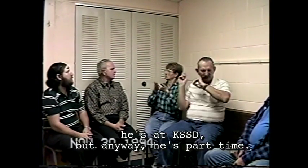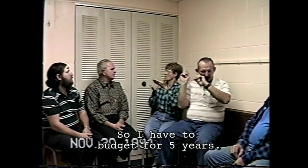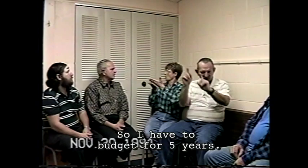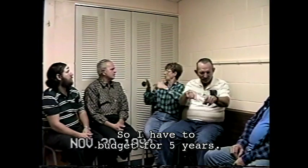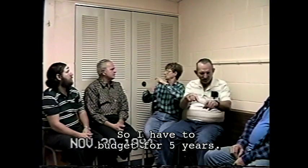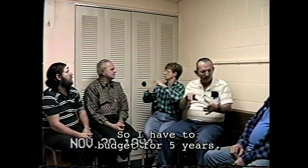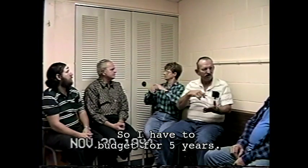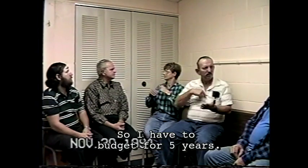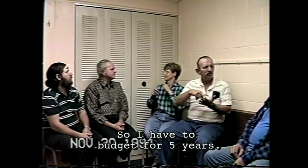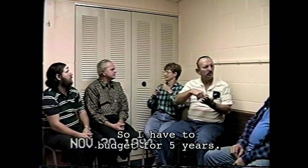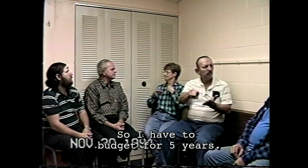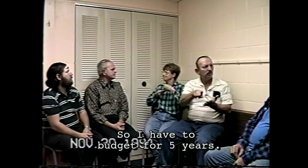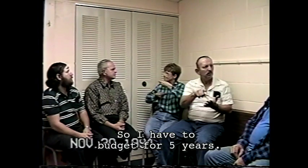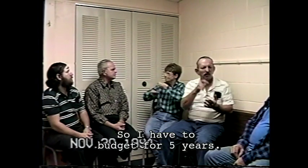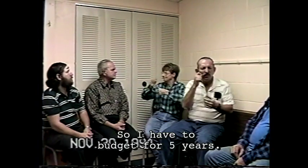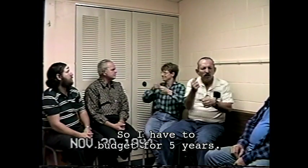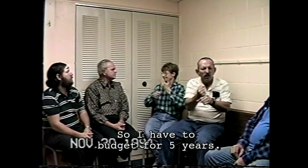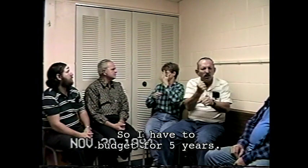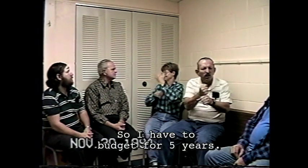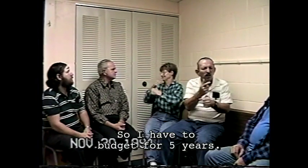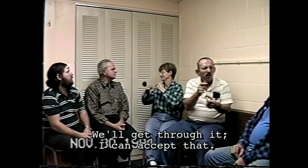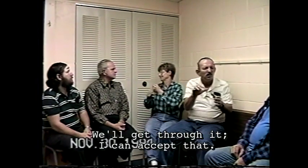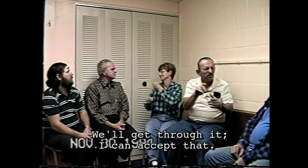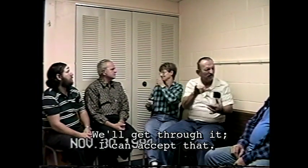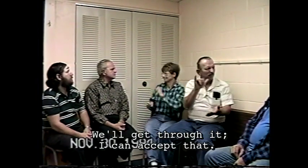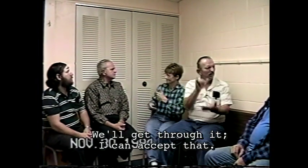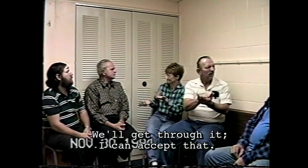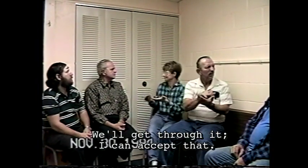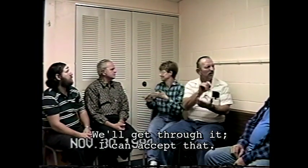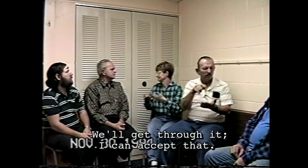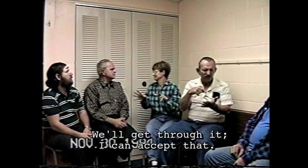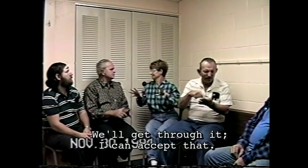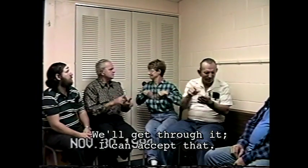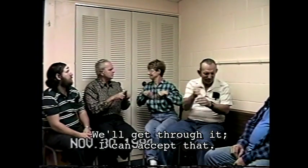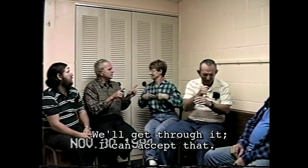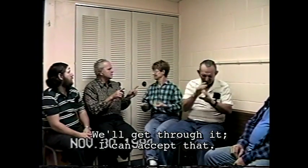he's part-time, so we'll have to budget for five years. We'll get through it. I can accept that.